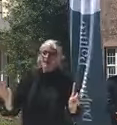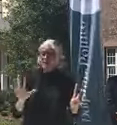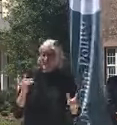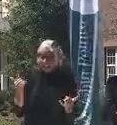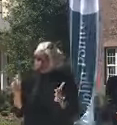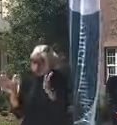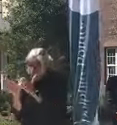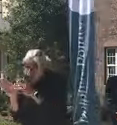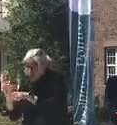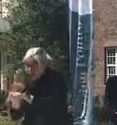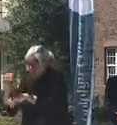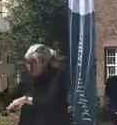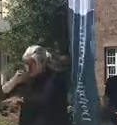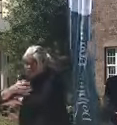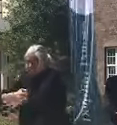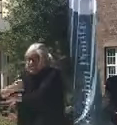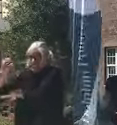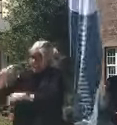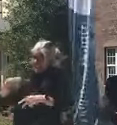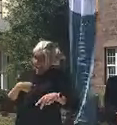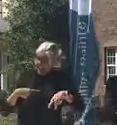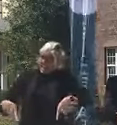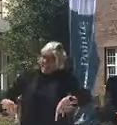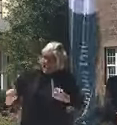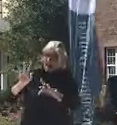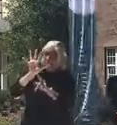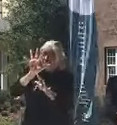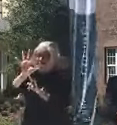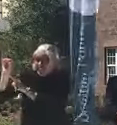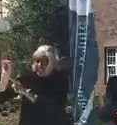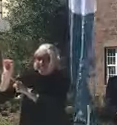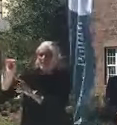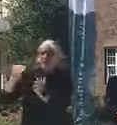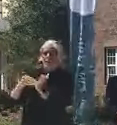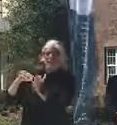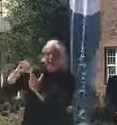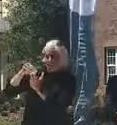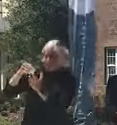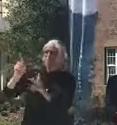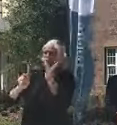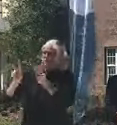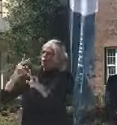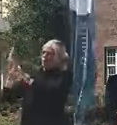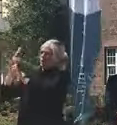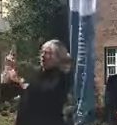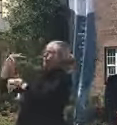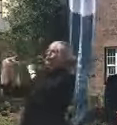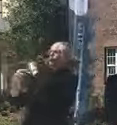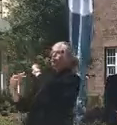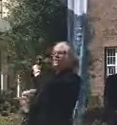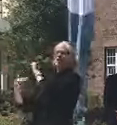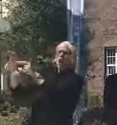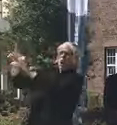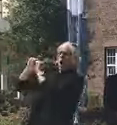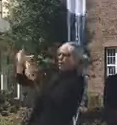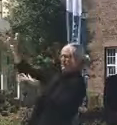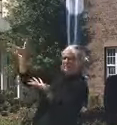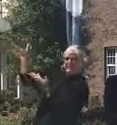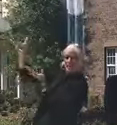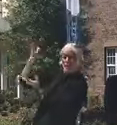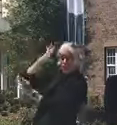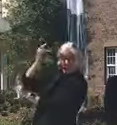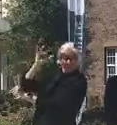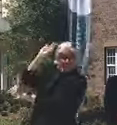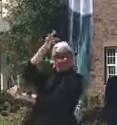started, I authorized $50 million in bridge loans for small businesses because we knew the federal government was doing this PPP